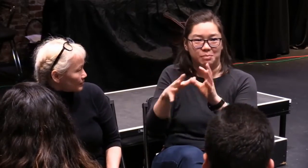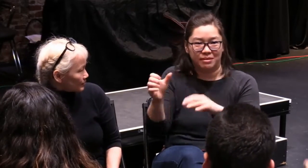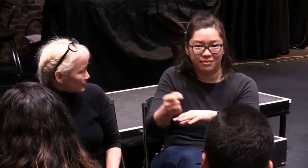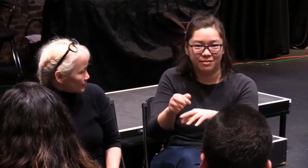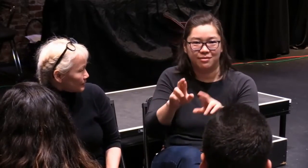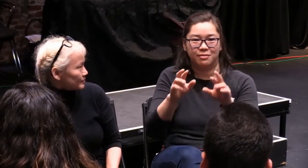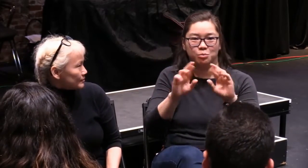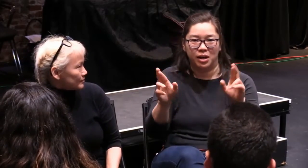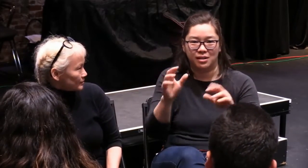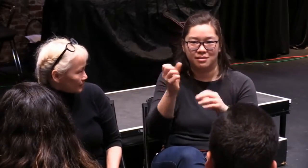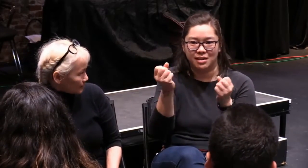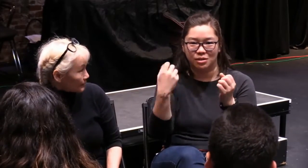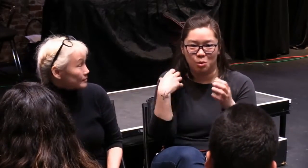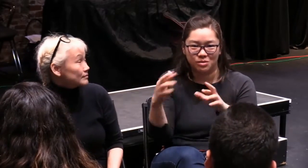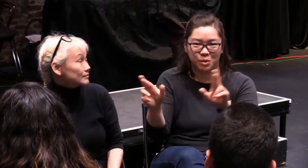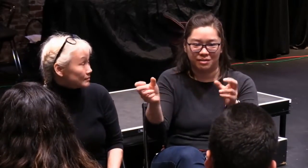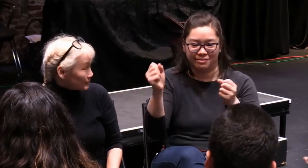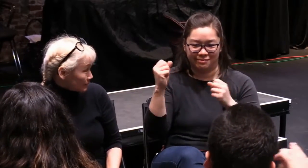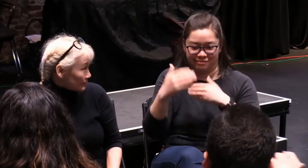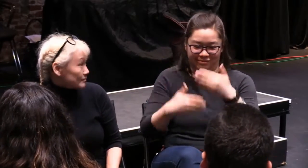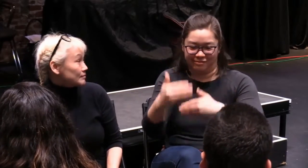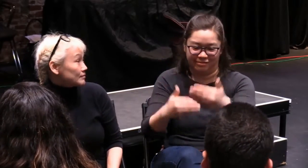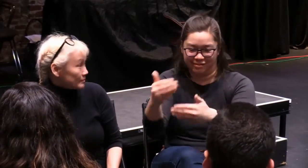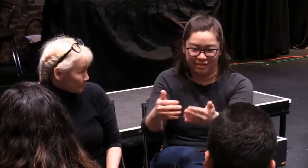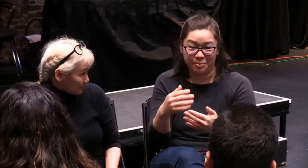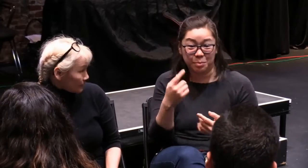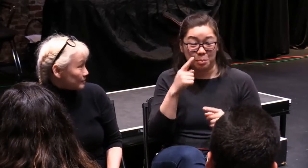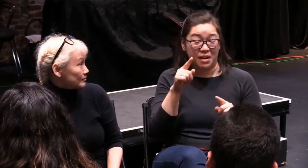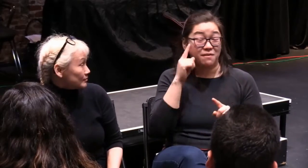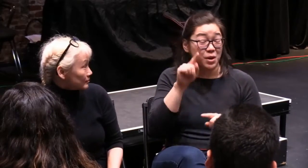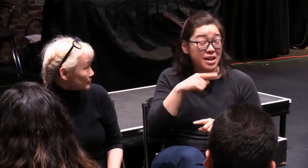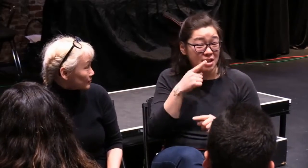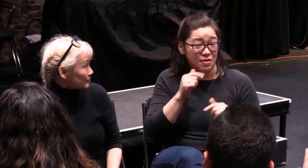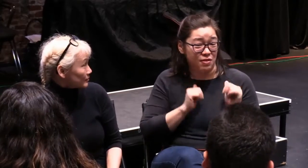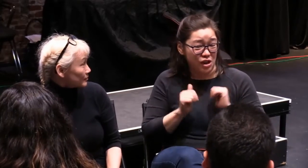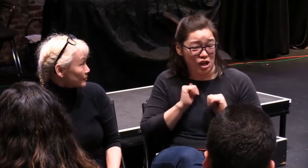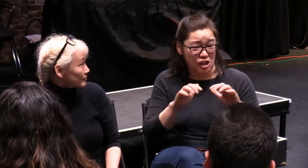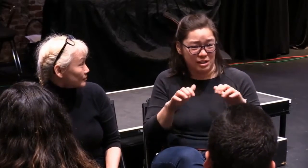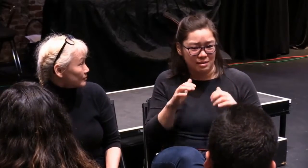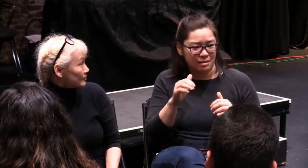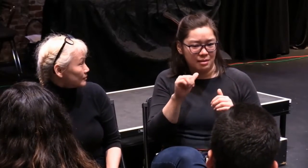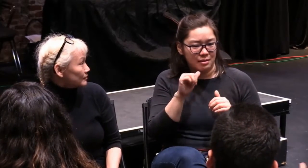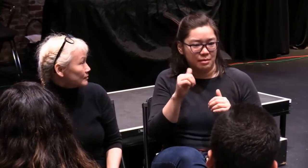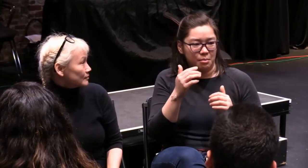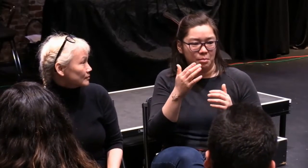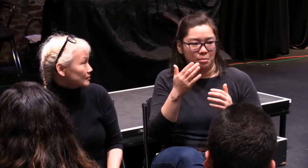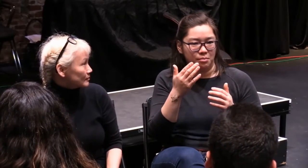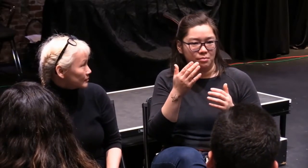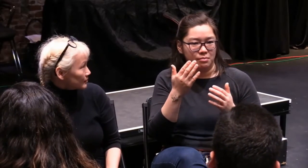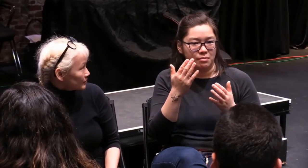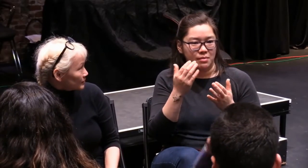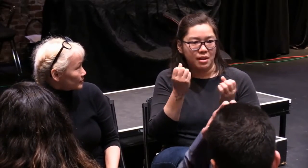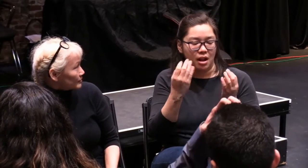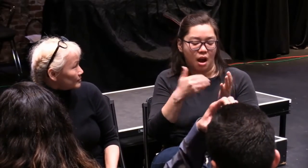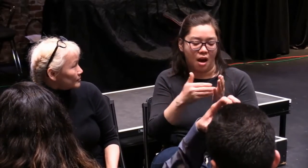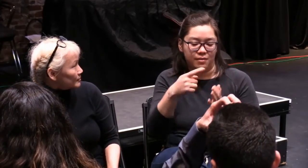thing. We are designed to be inclusive when it comes to interpreter access or direct communication access. There's no question.